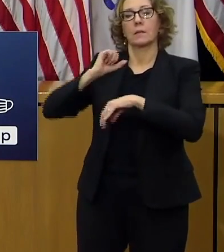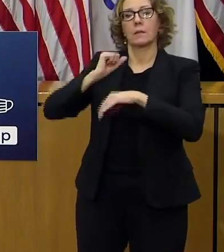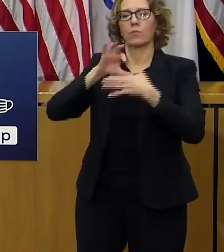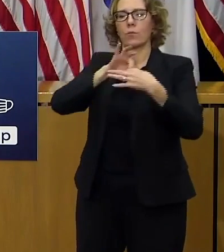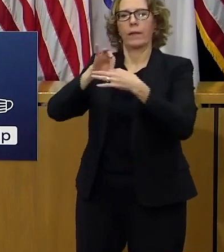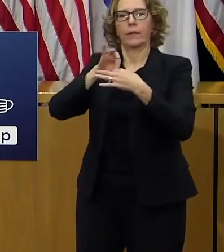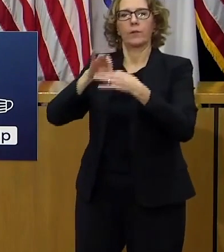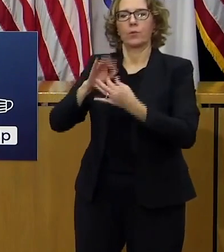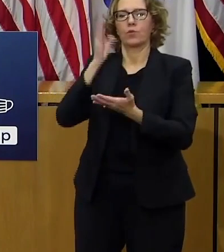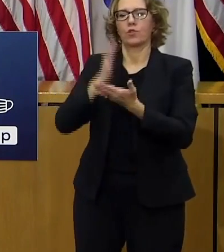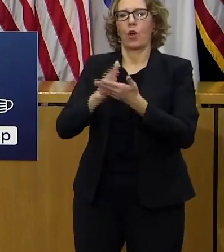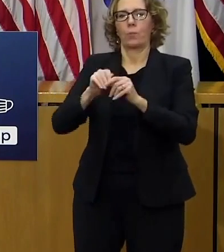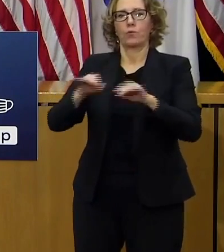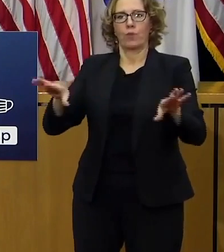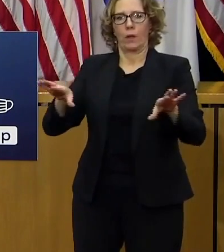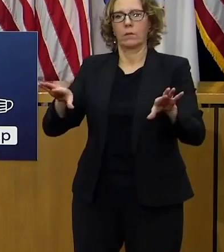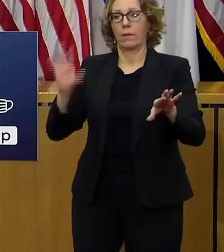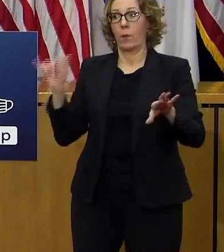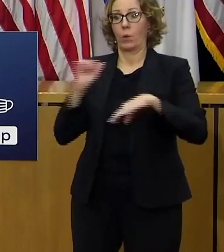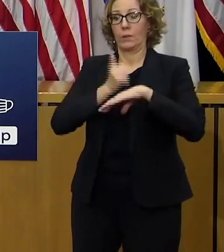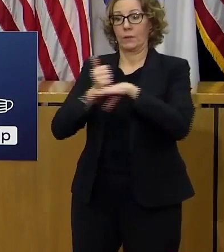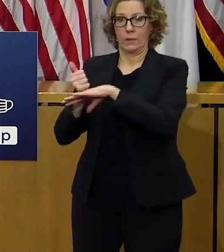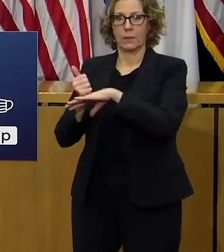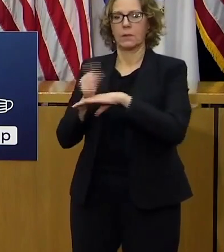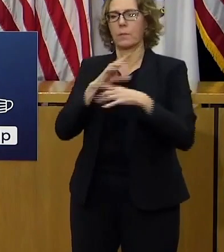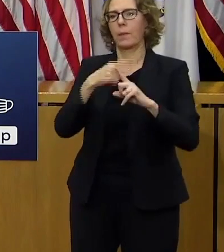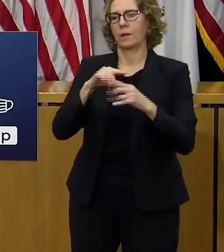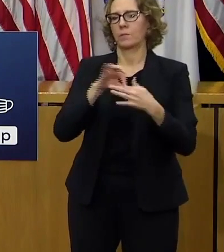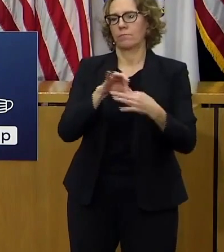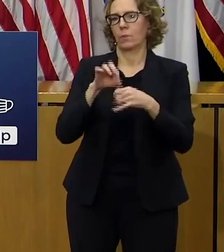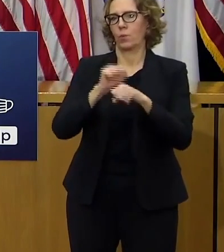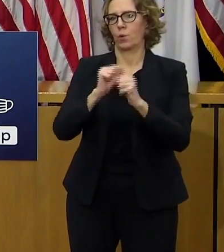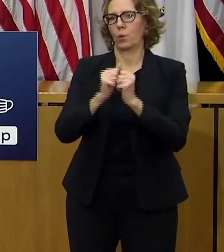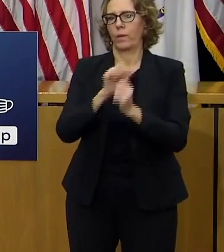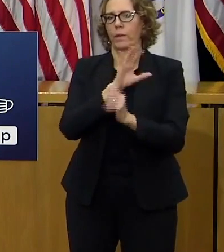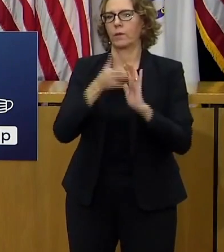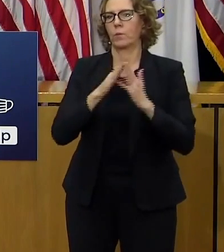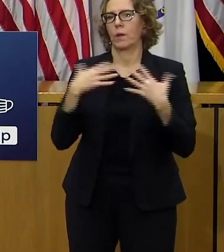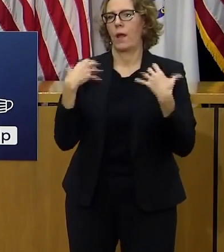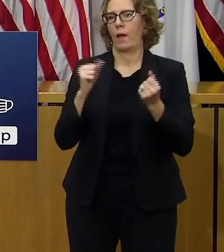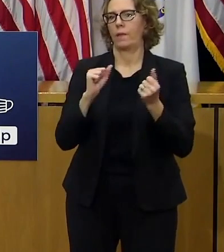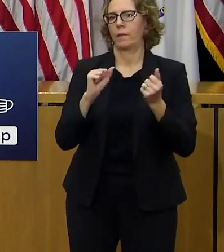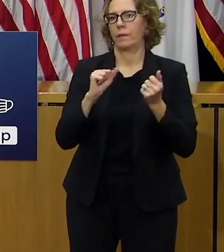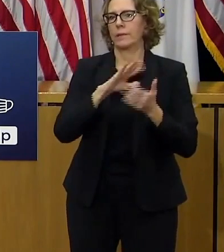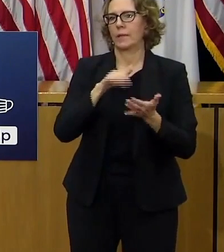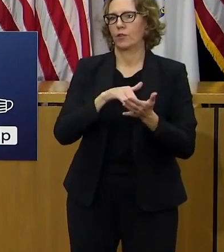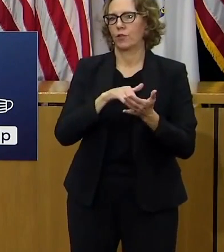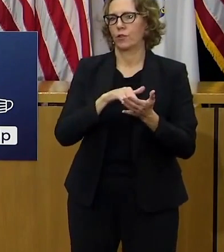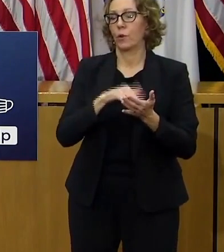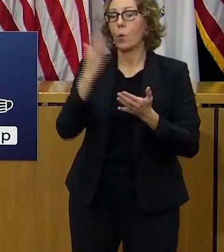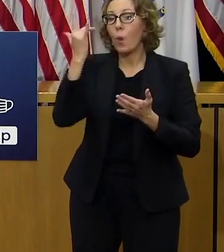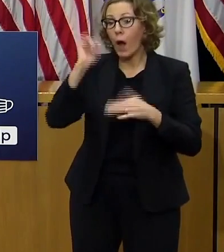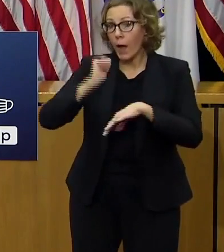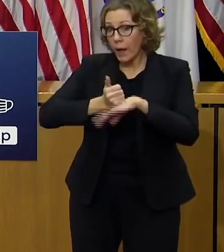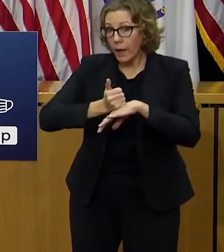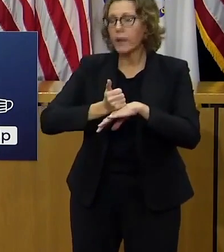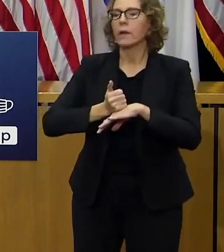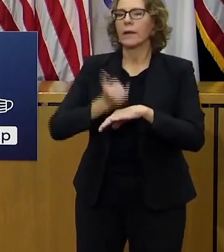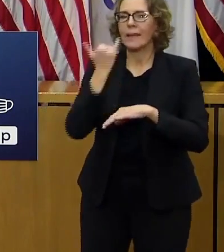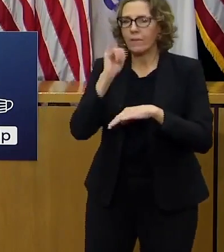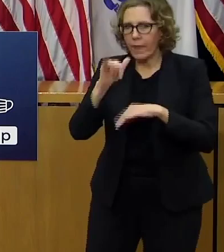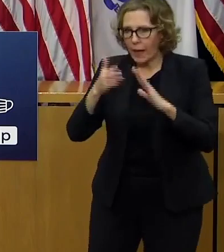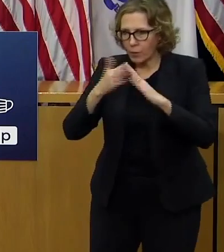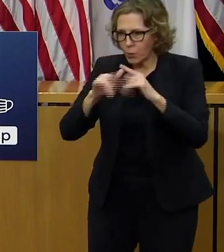said were really put into were established in communities that had high rates of covet positive uh and had